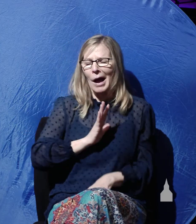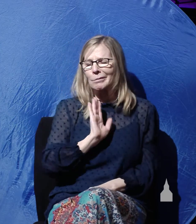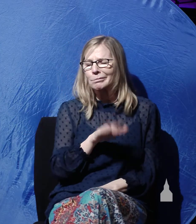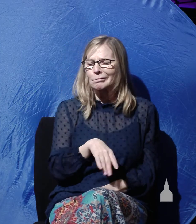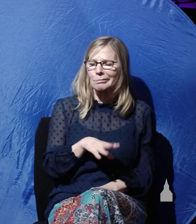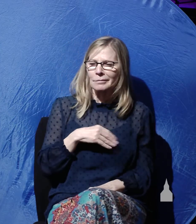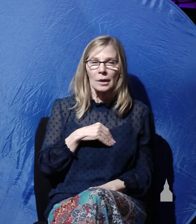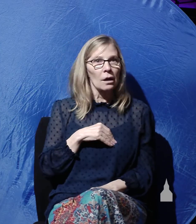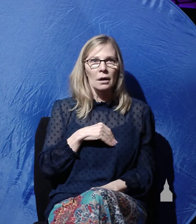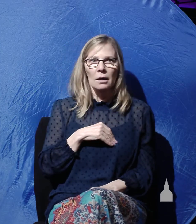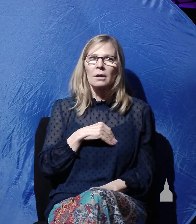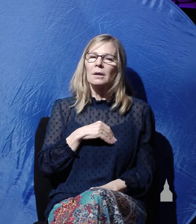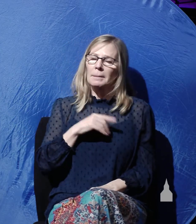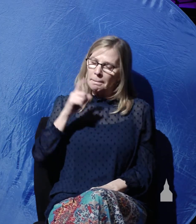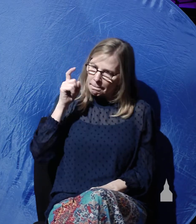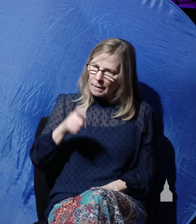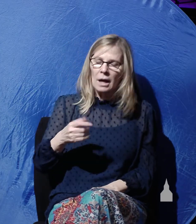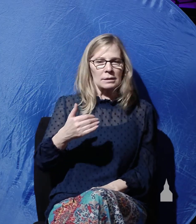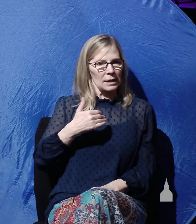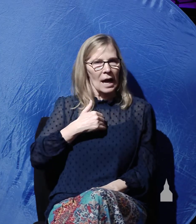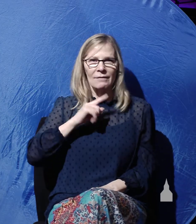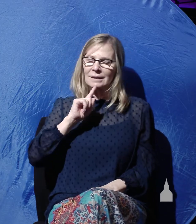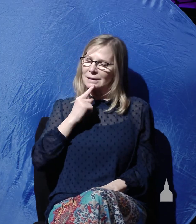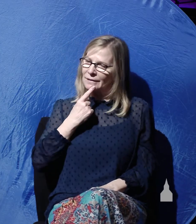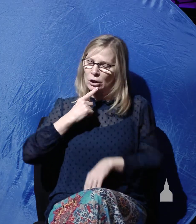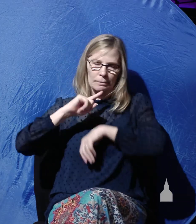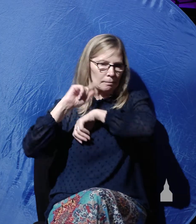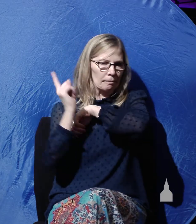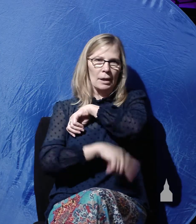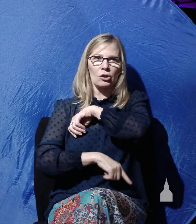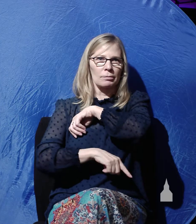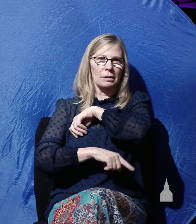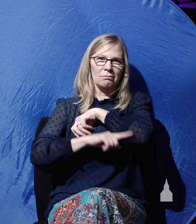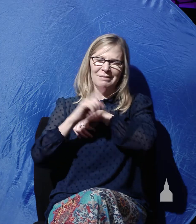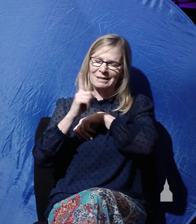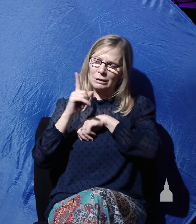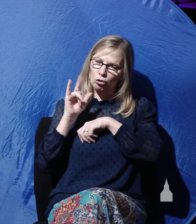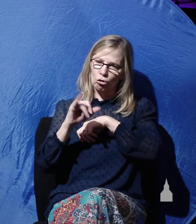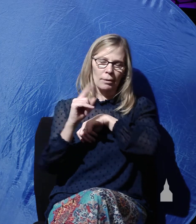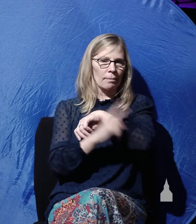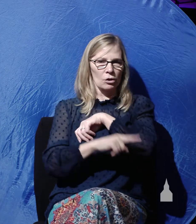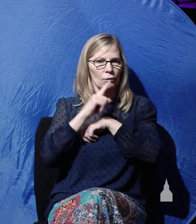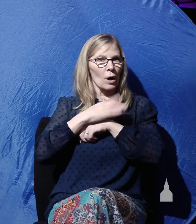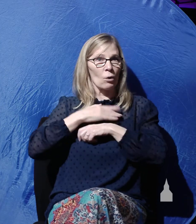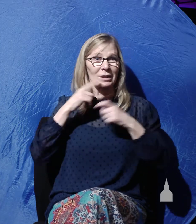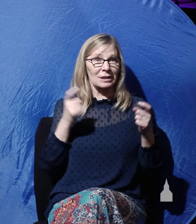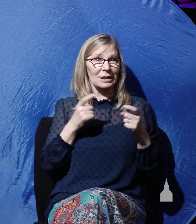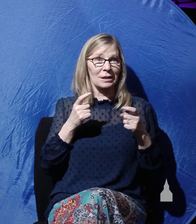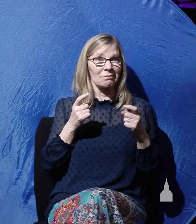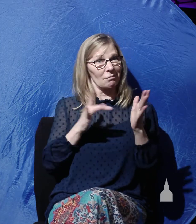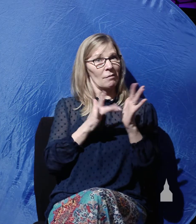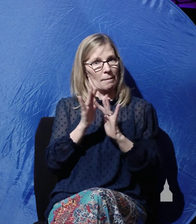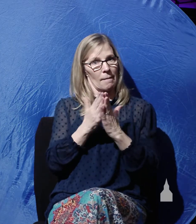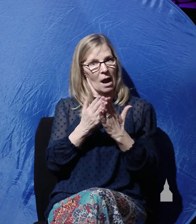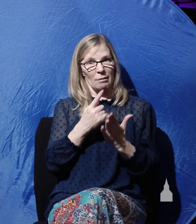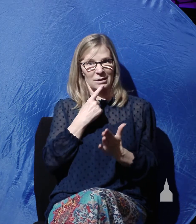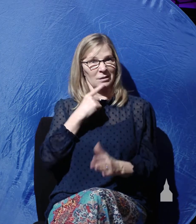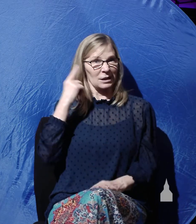justice in the form of severe punishment, eternal punishment for our sins, which the Bible refers to as eternal judgment